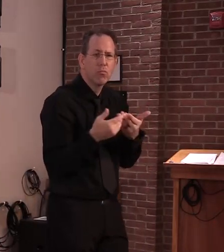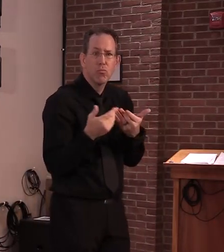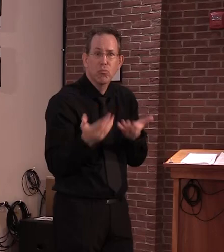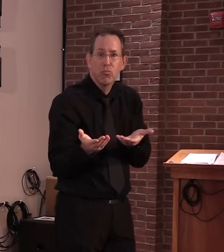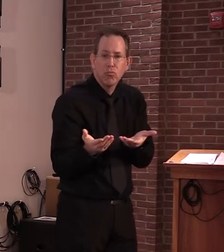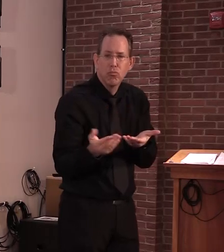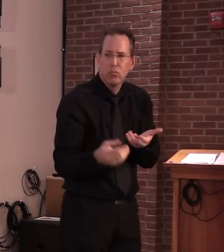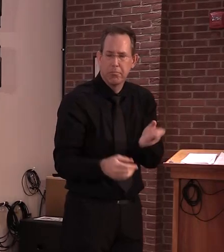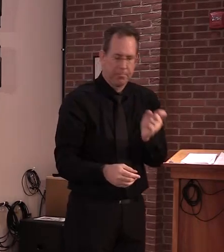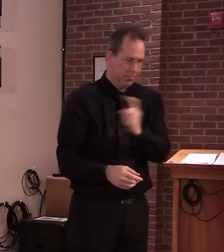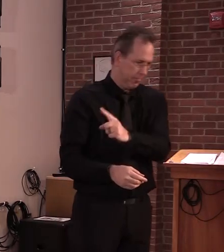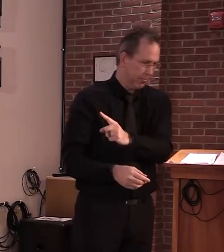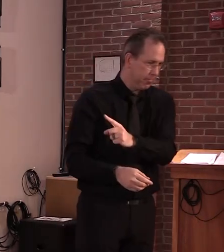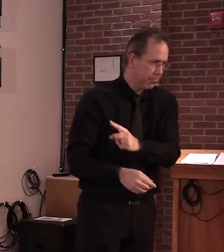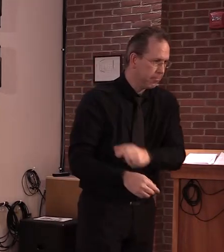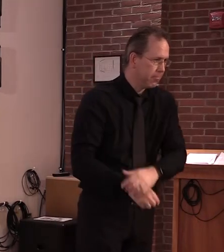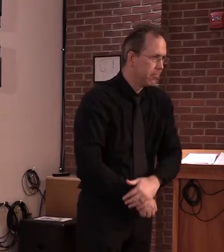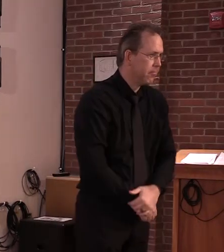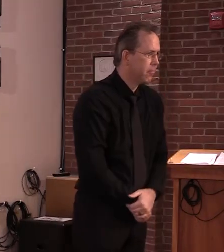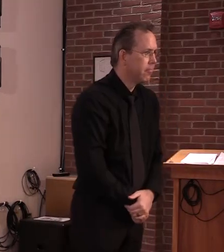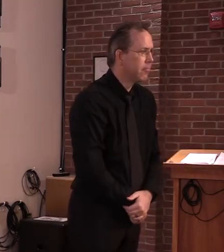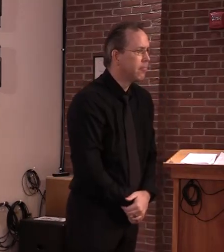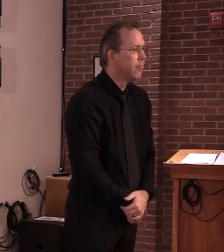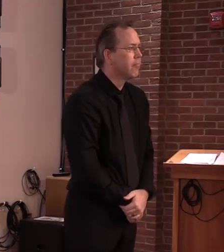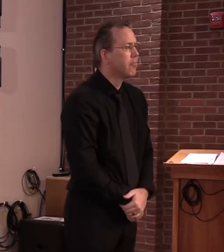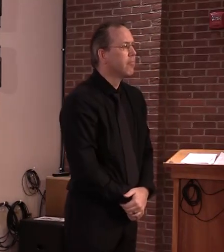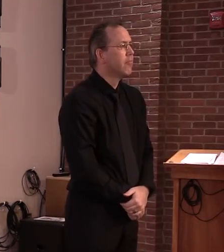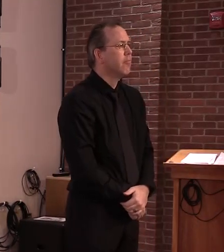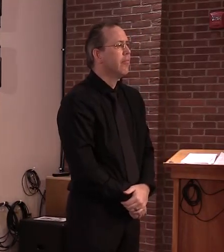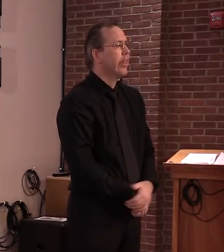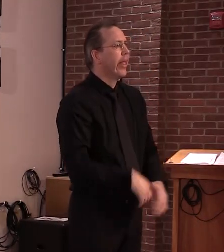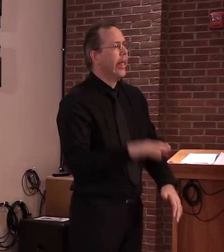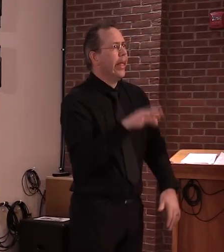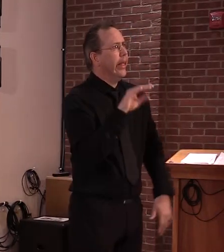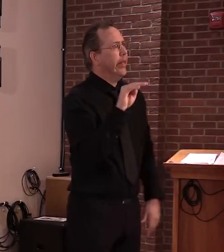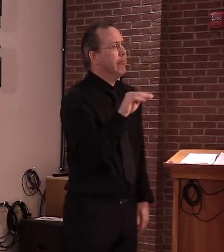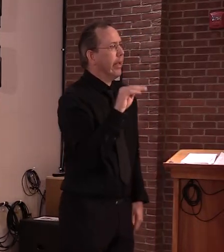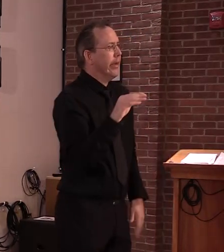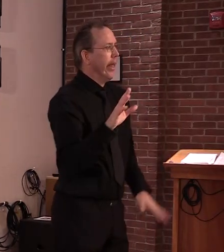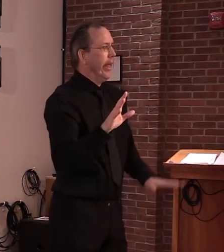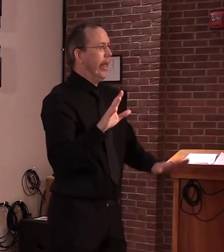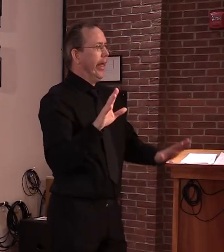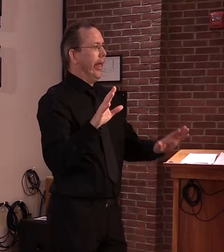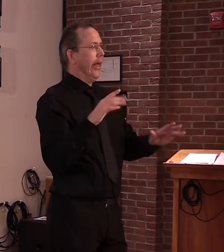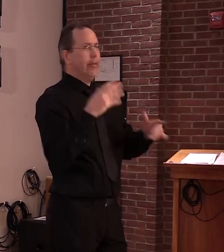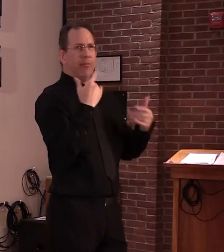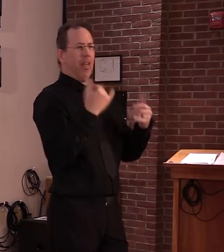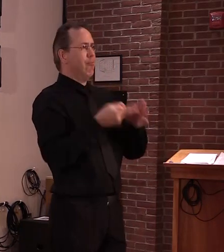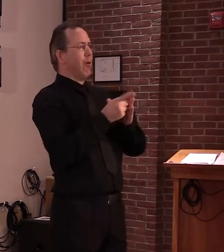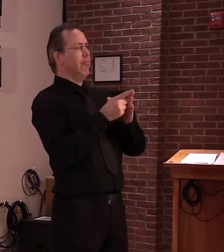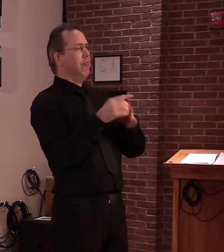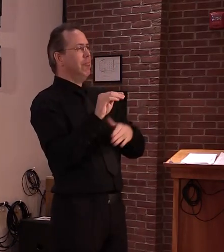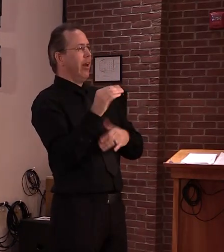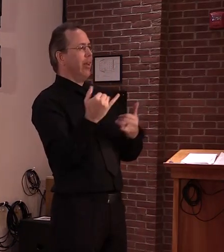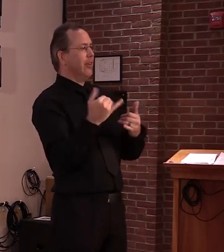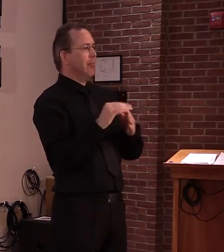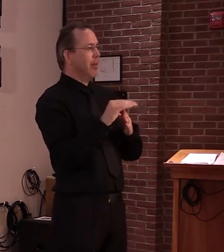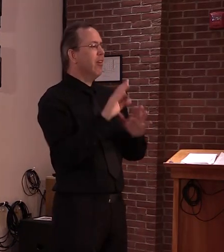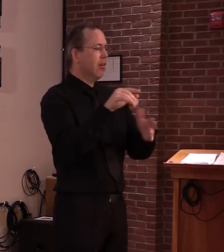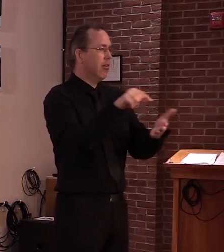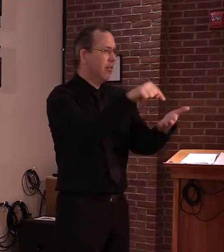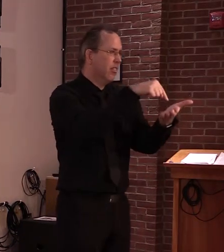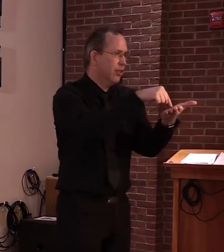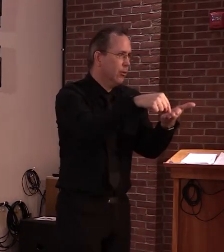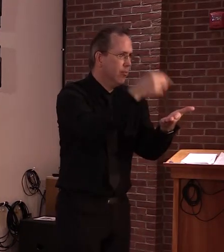Sure, didn't expect this question on Monday, but we are hoping to get them out this week. Probably you'll see,